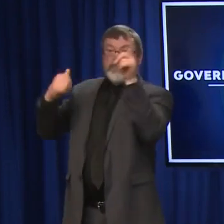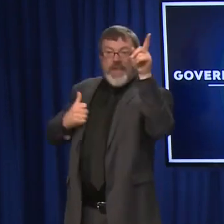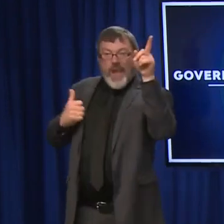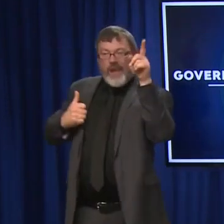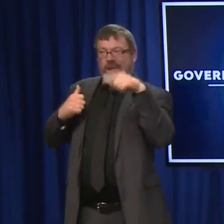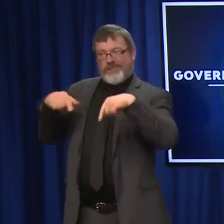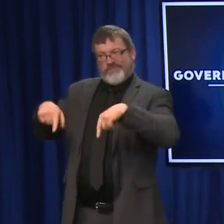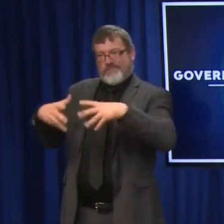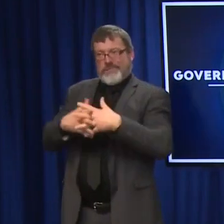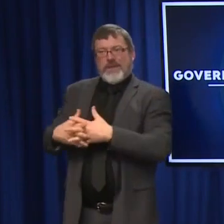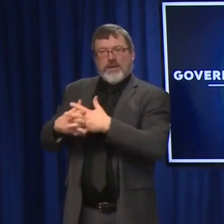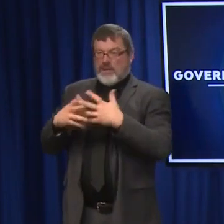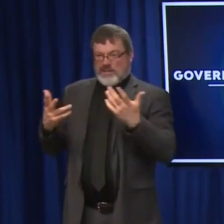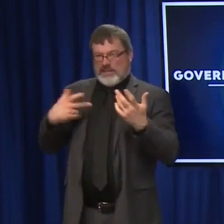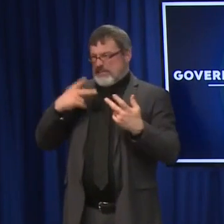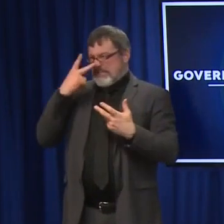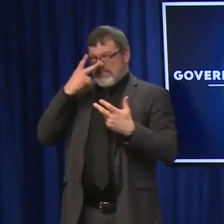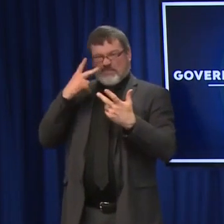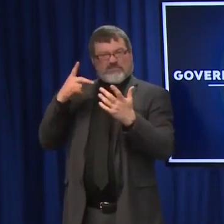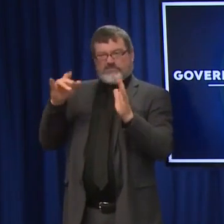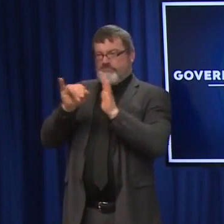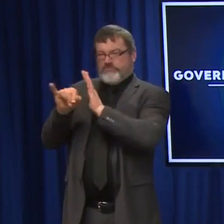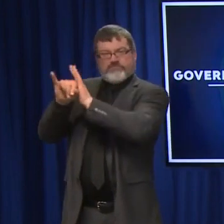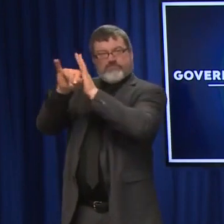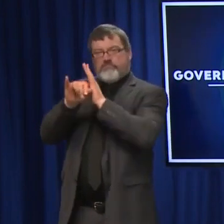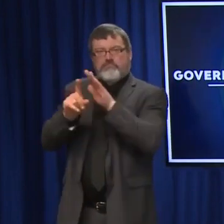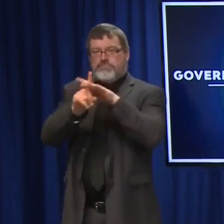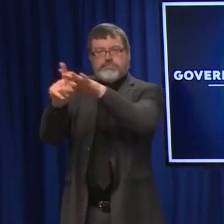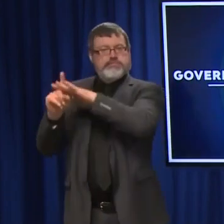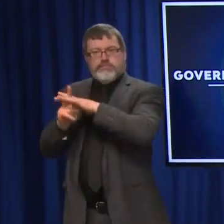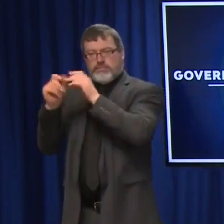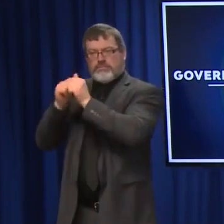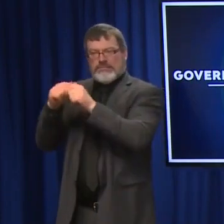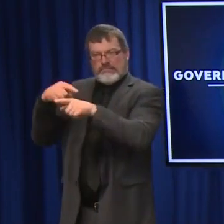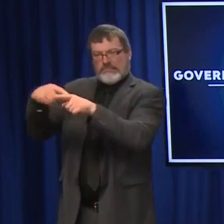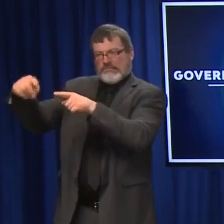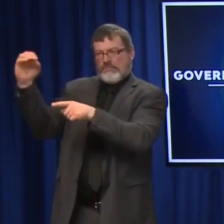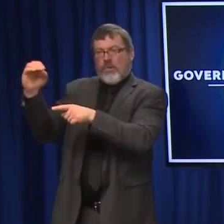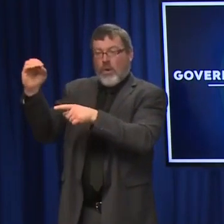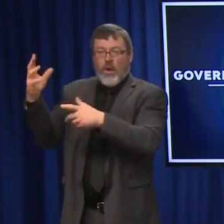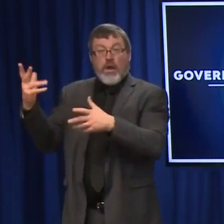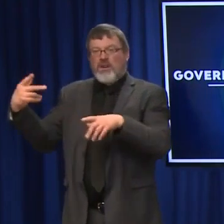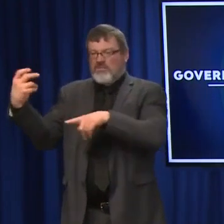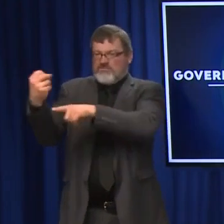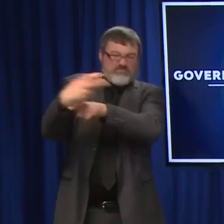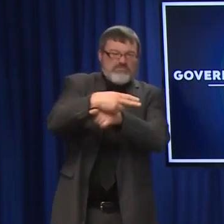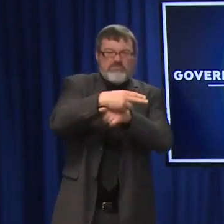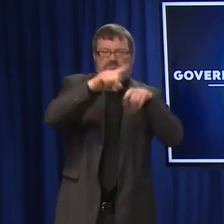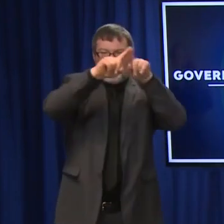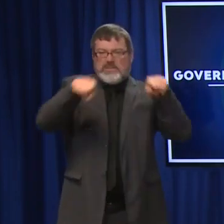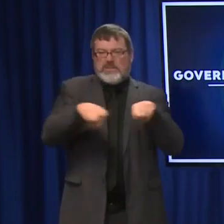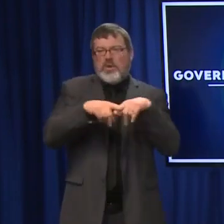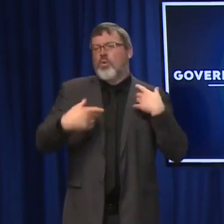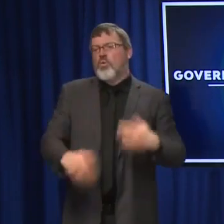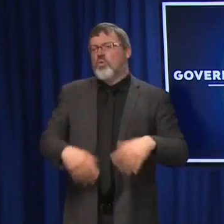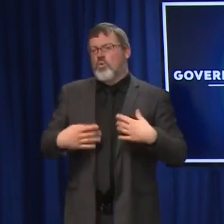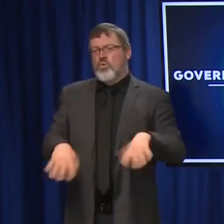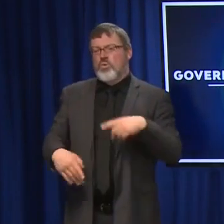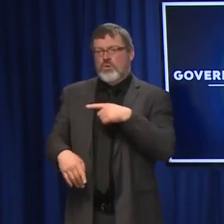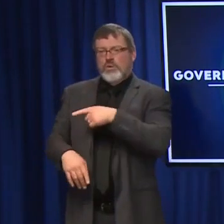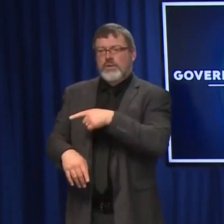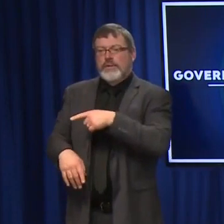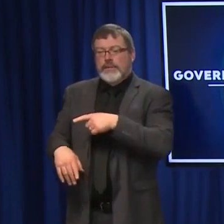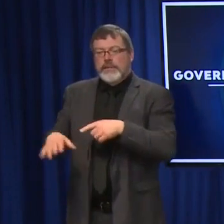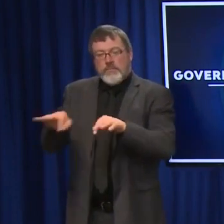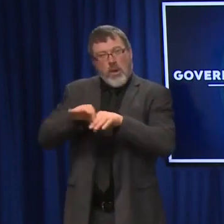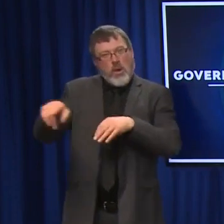increases in Omicron, even overtaking the Delta variant. So it's important for people to